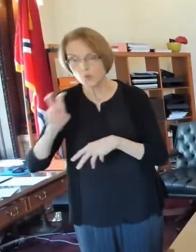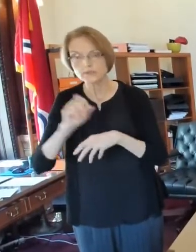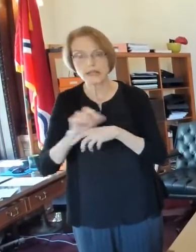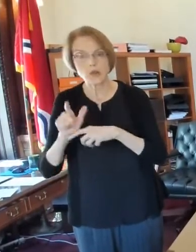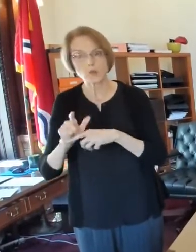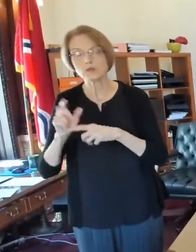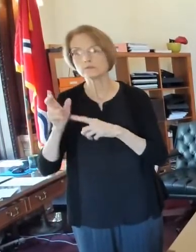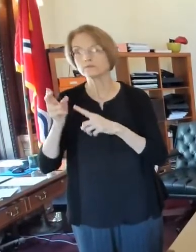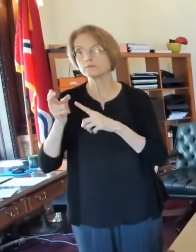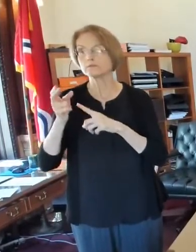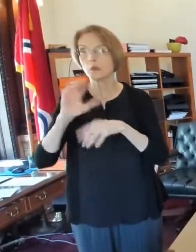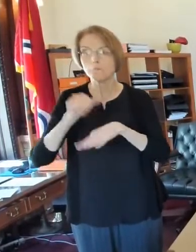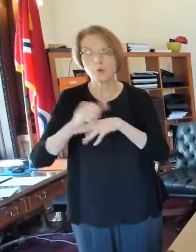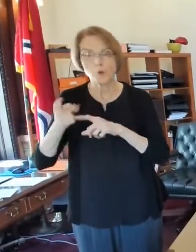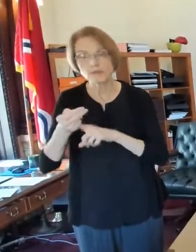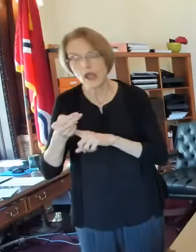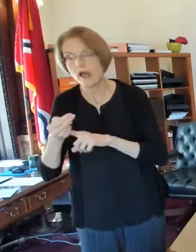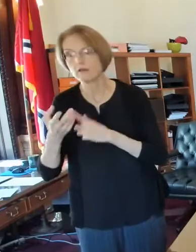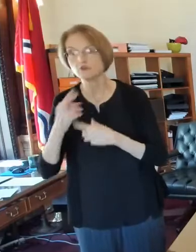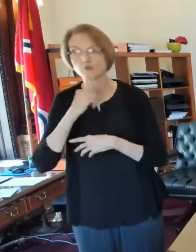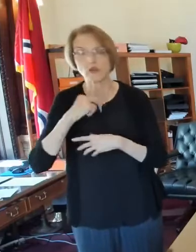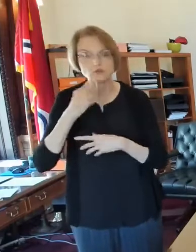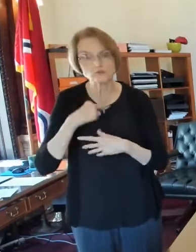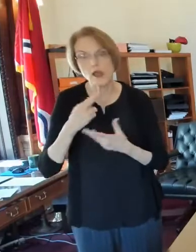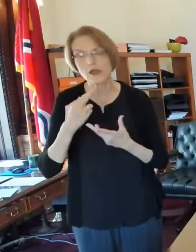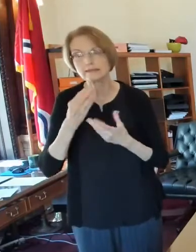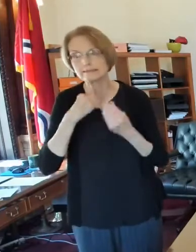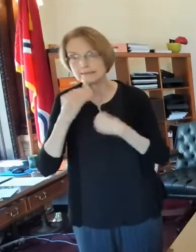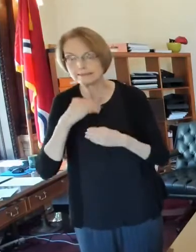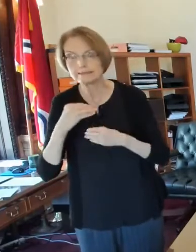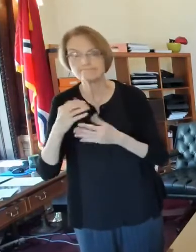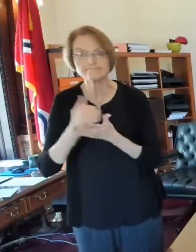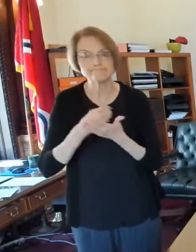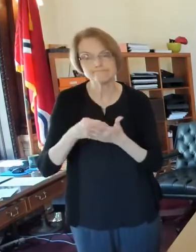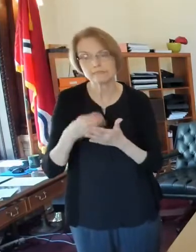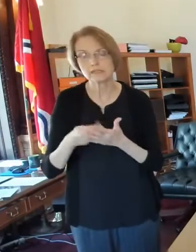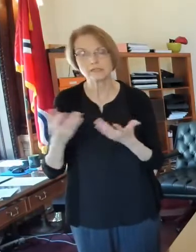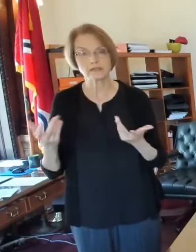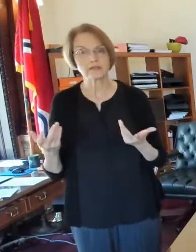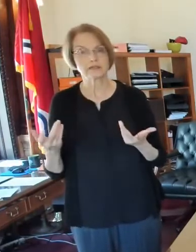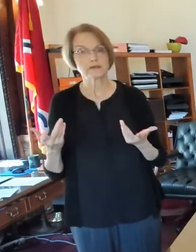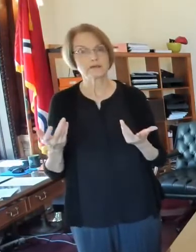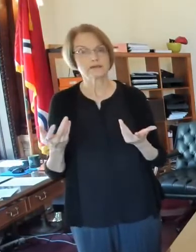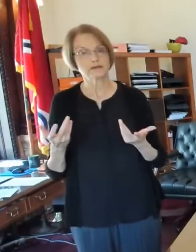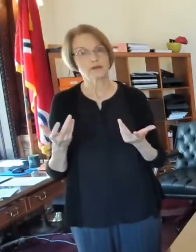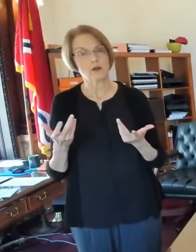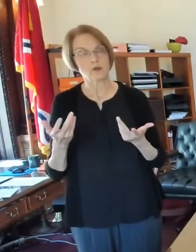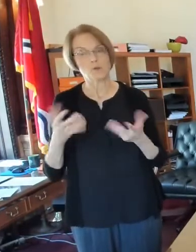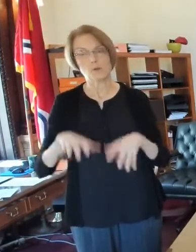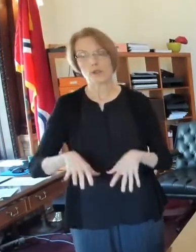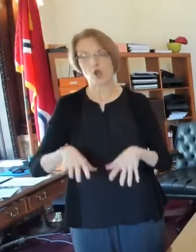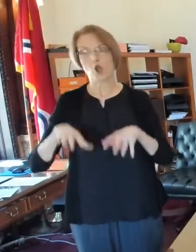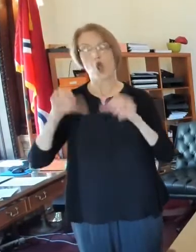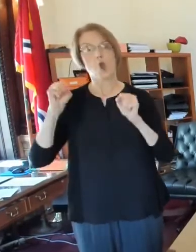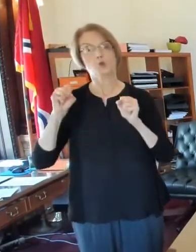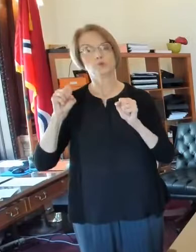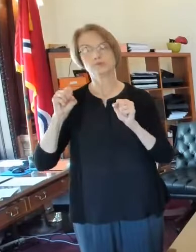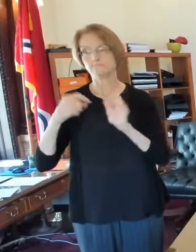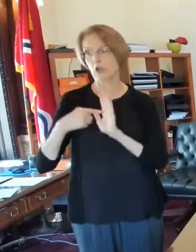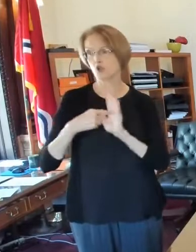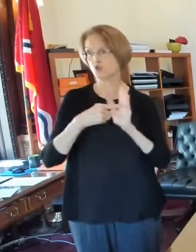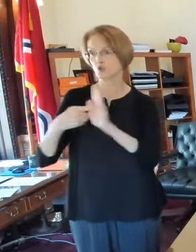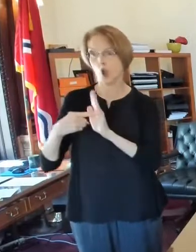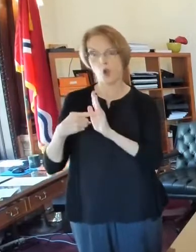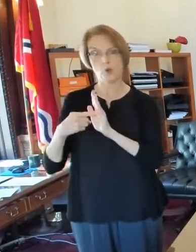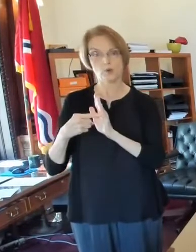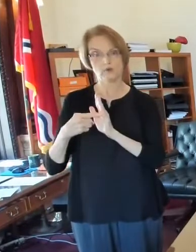restaurant revenue. This is about, um, being able to host and to show our city to so many people